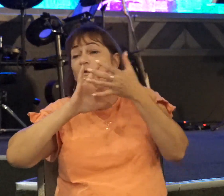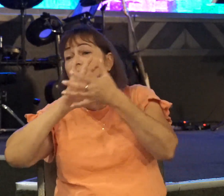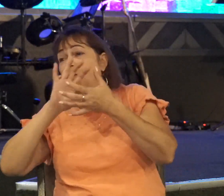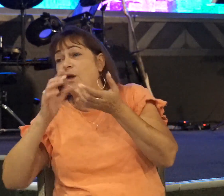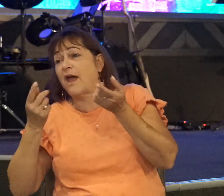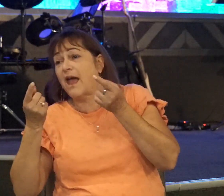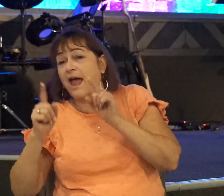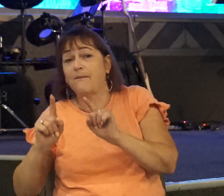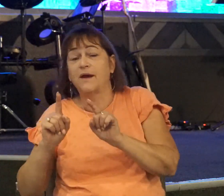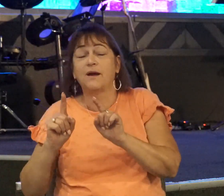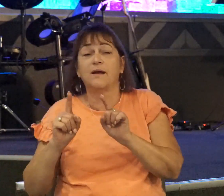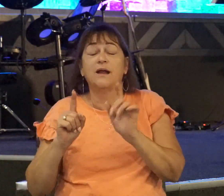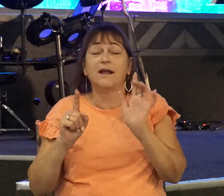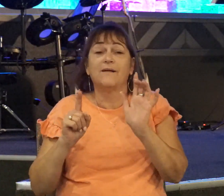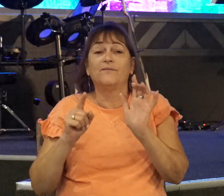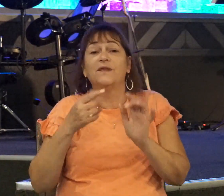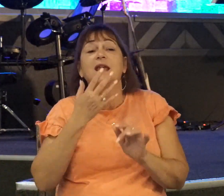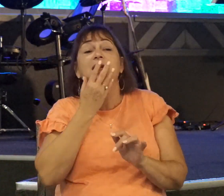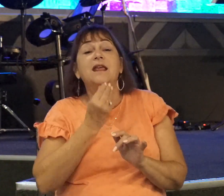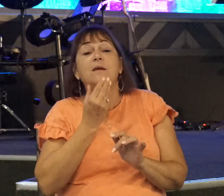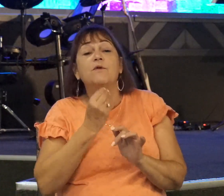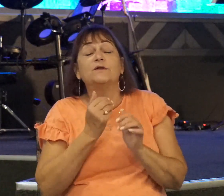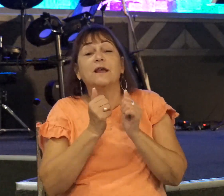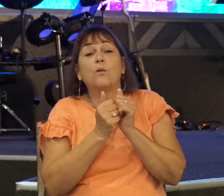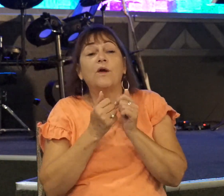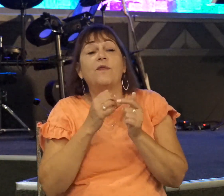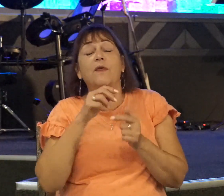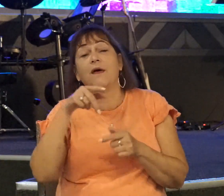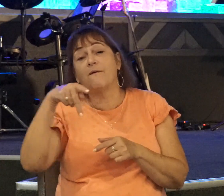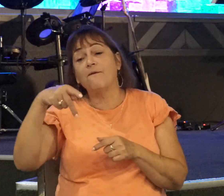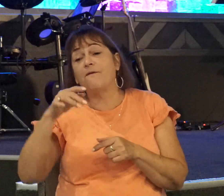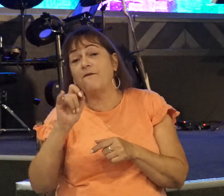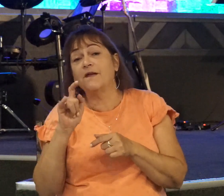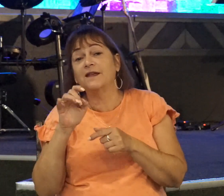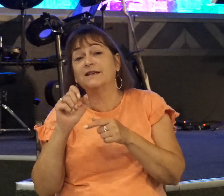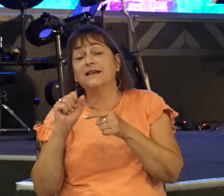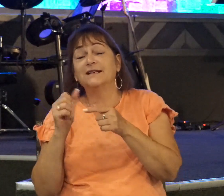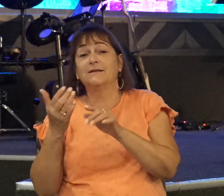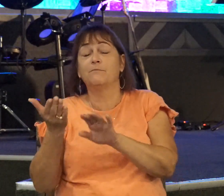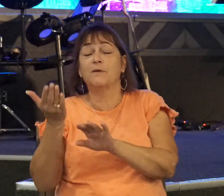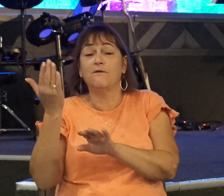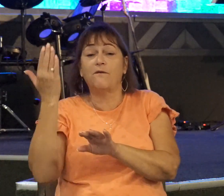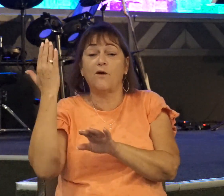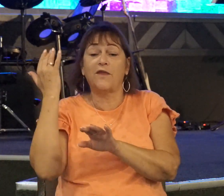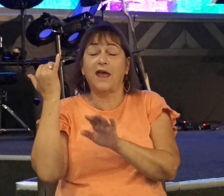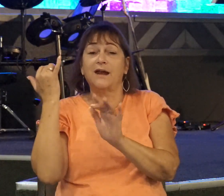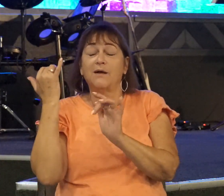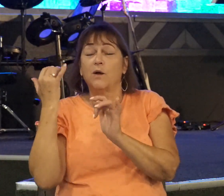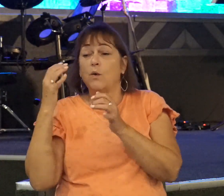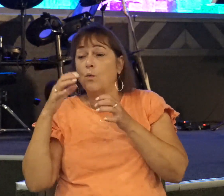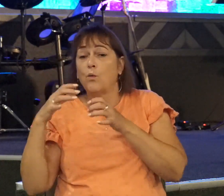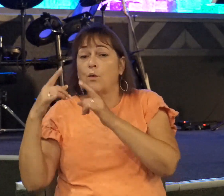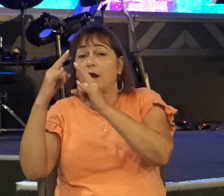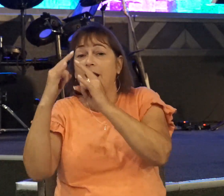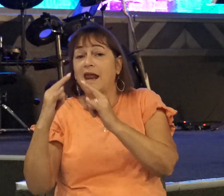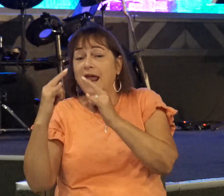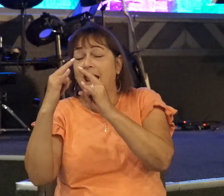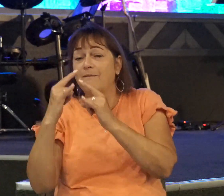Moreover, the Hebrews who were with the Philistines before that time, who went up with them into the camp from the surrounding country,